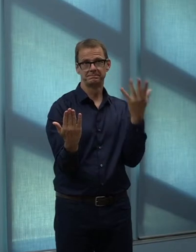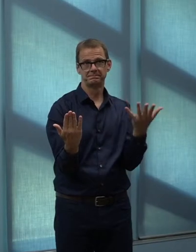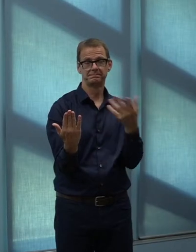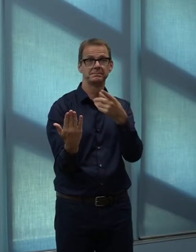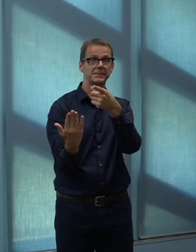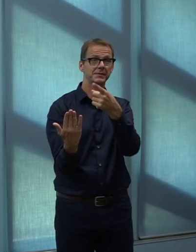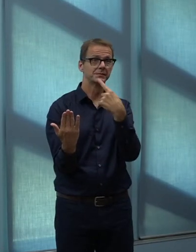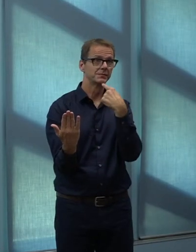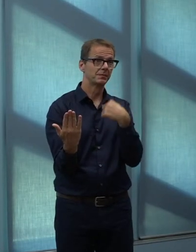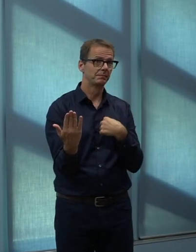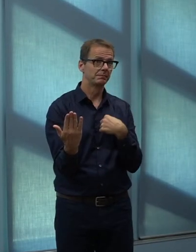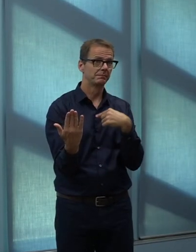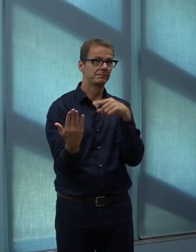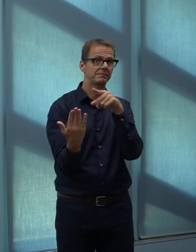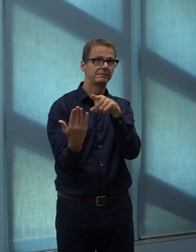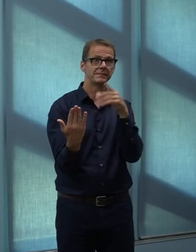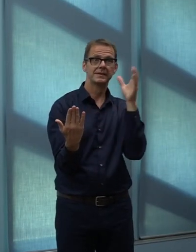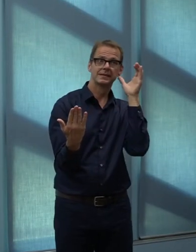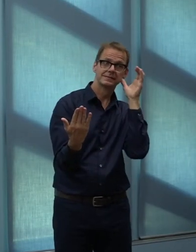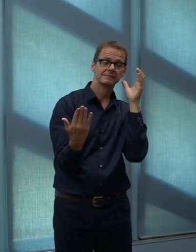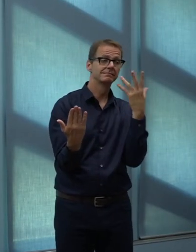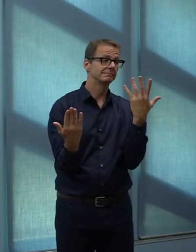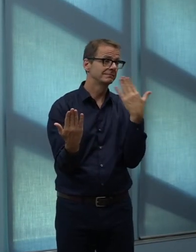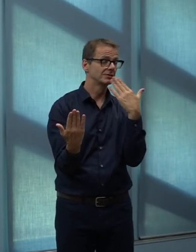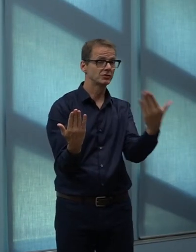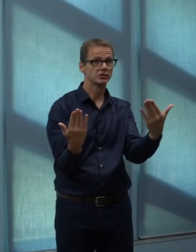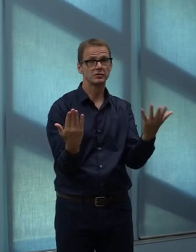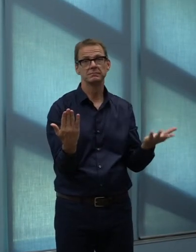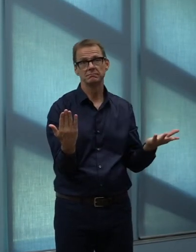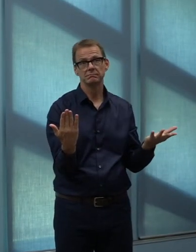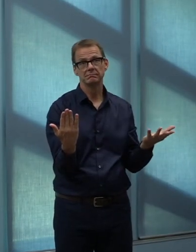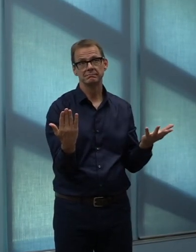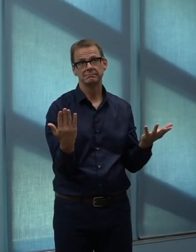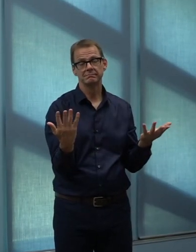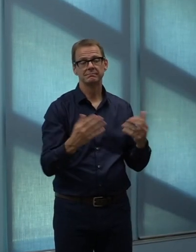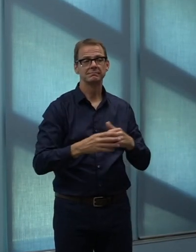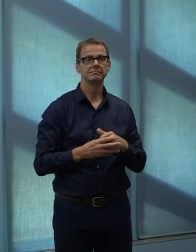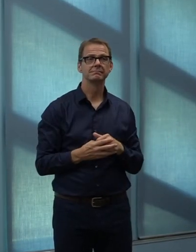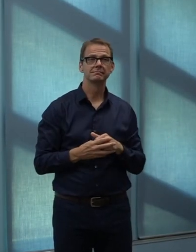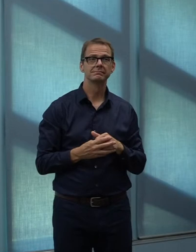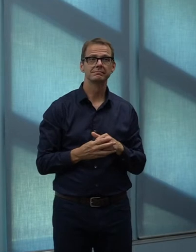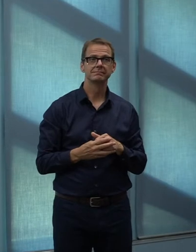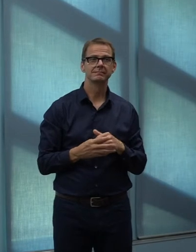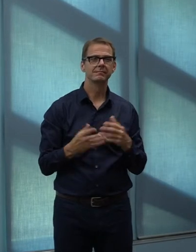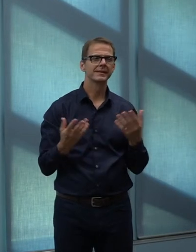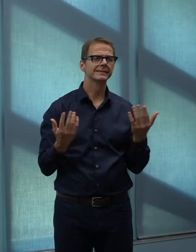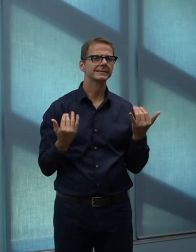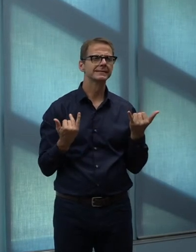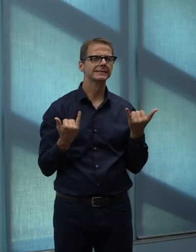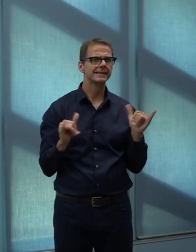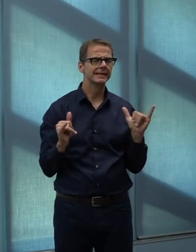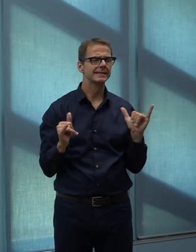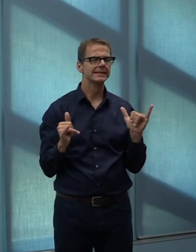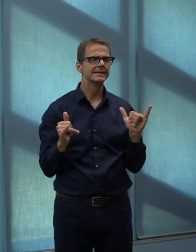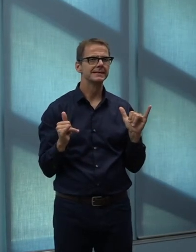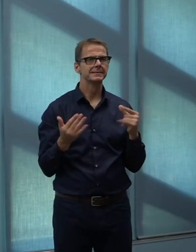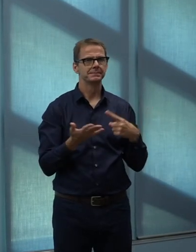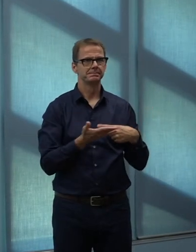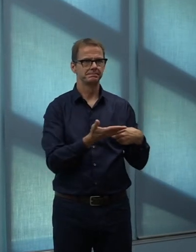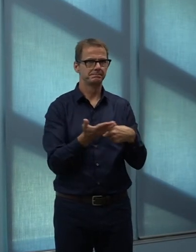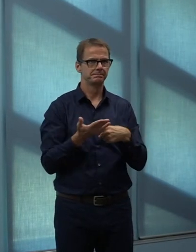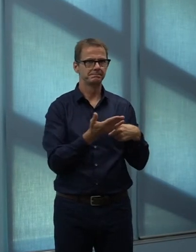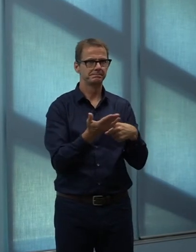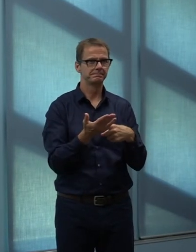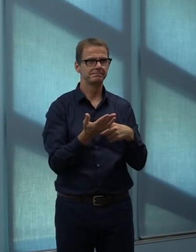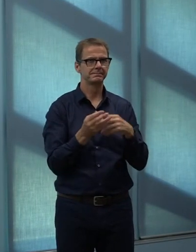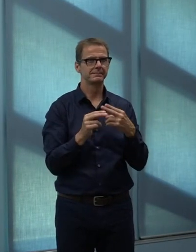There are still some elements of the conversation around third-party advertising, which I